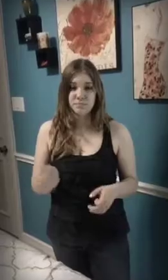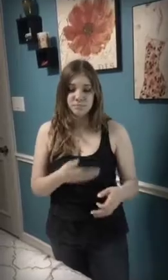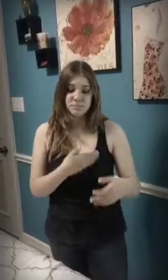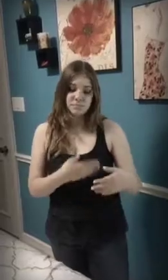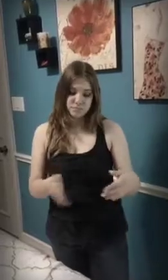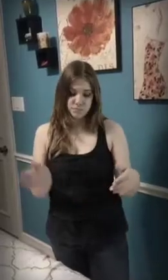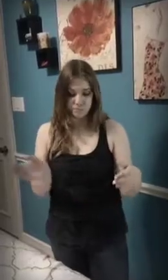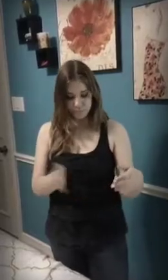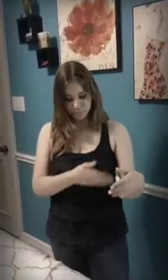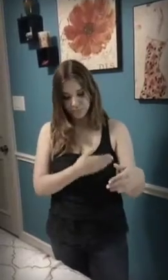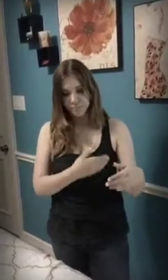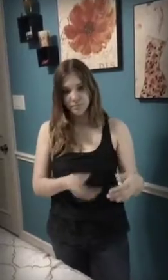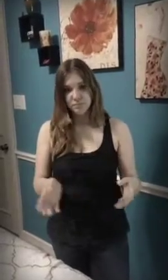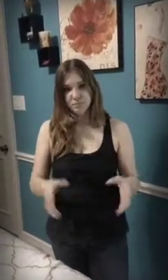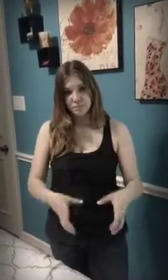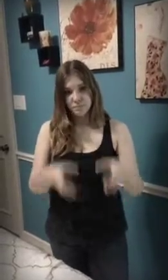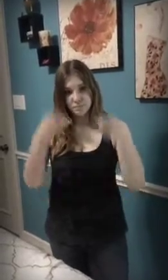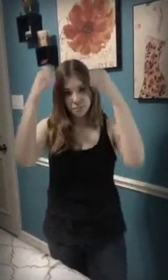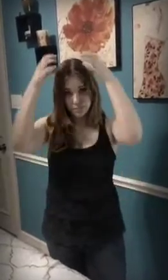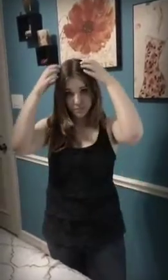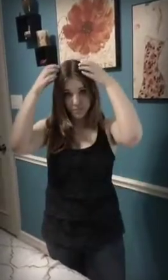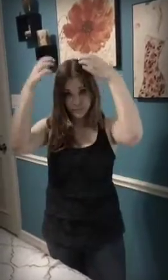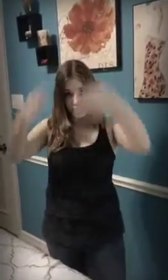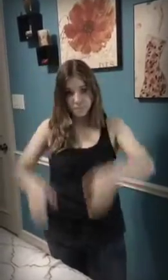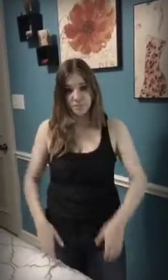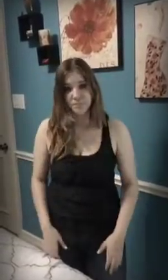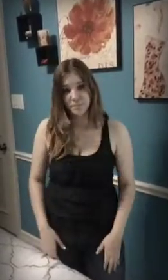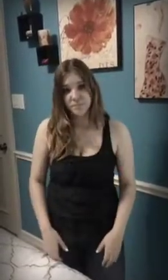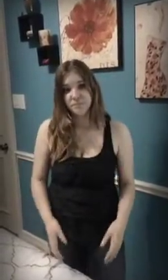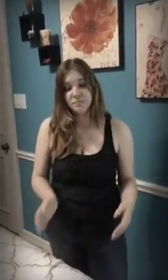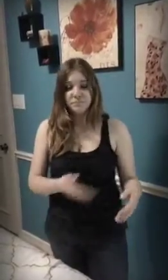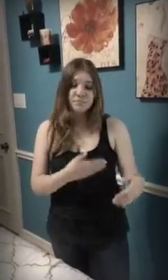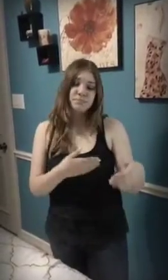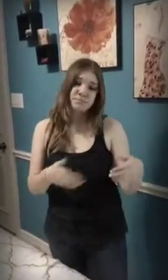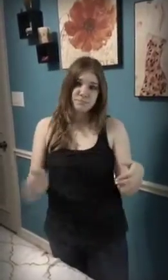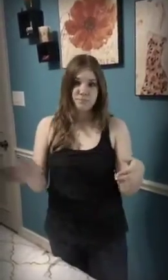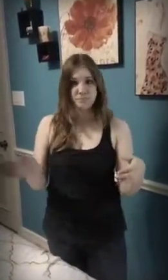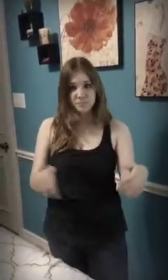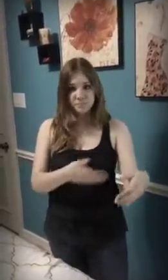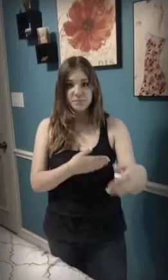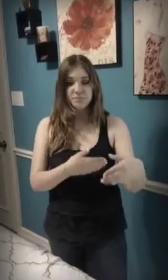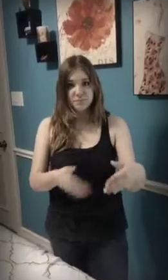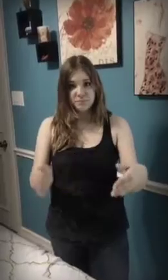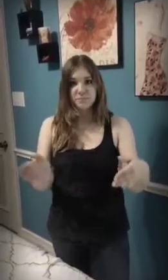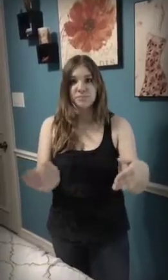Let me hold your crown, babe Who